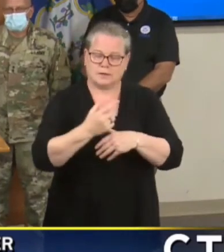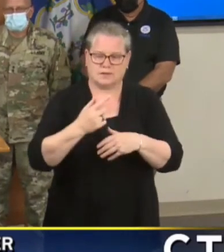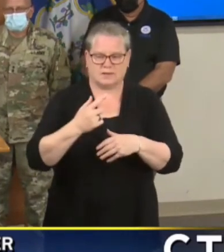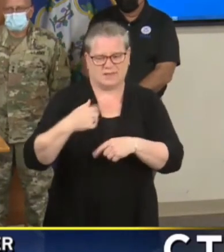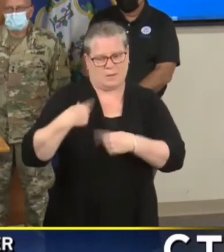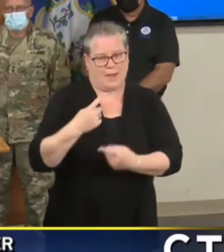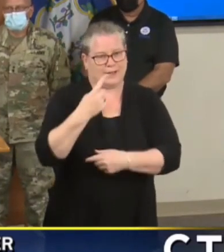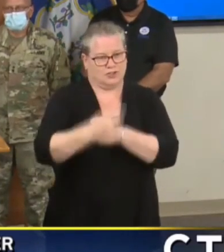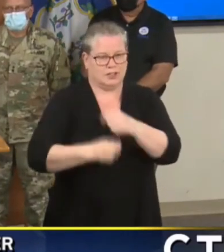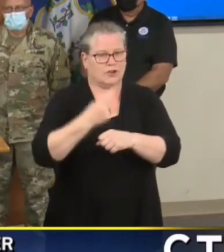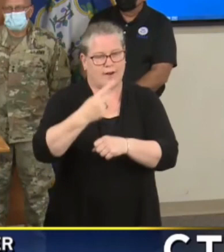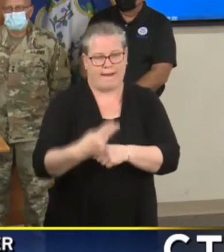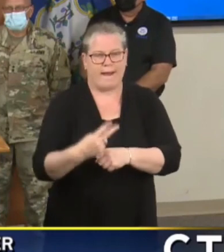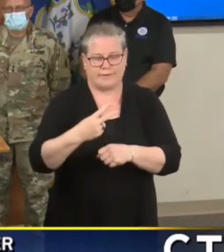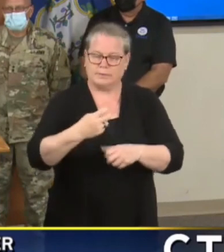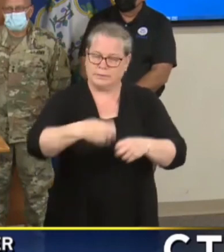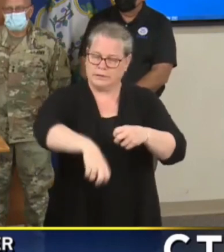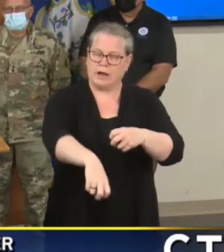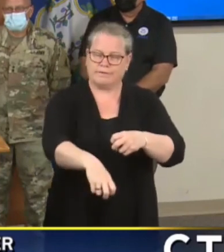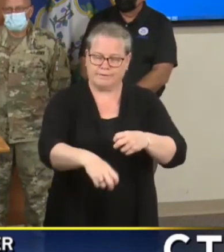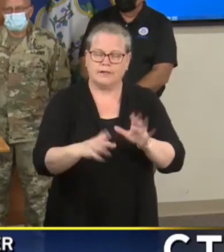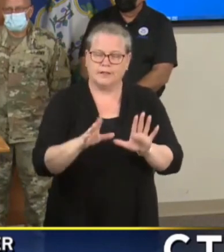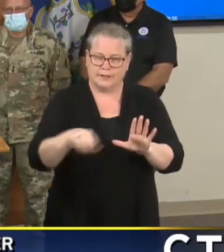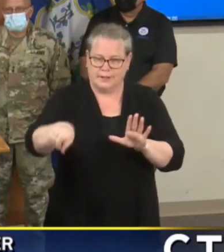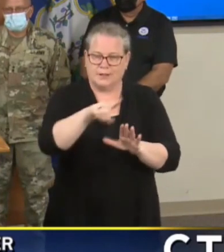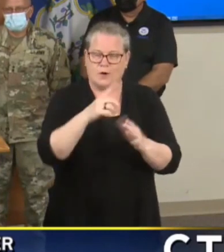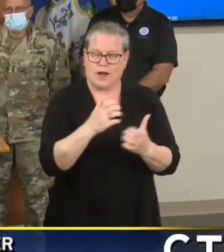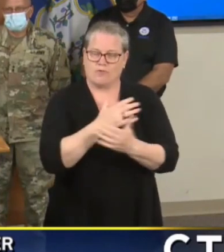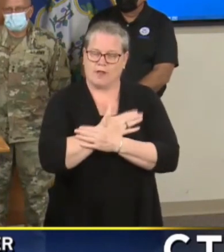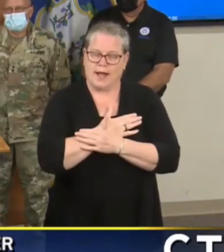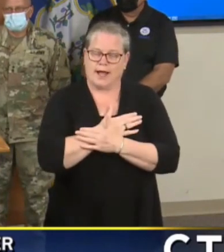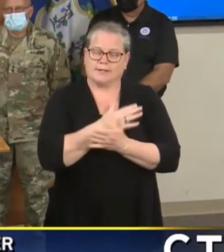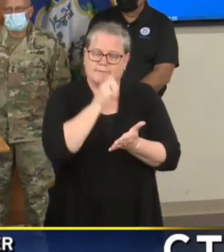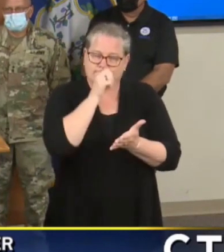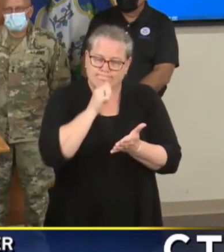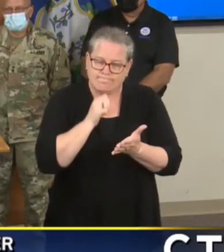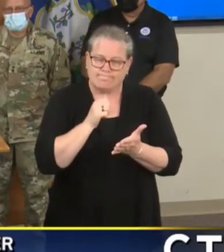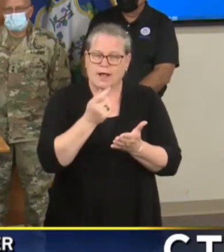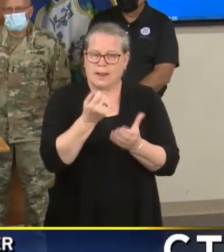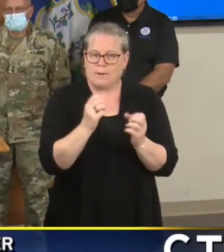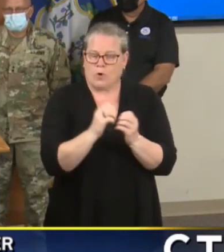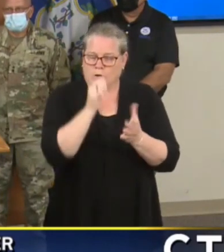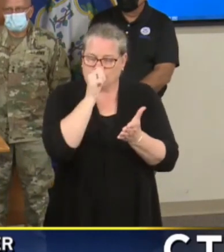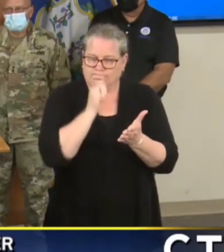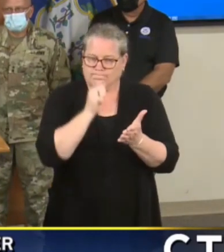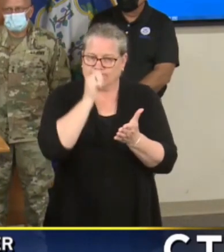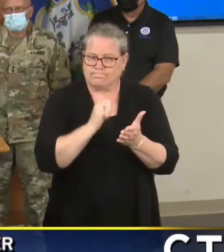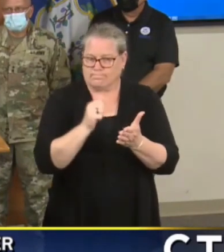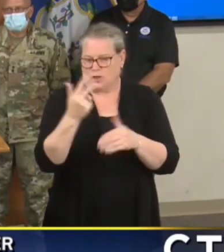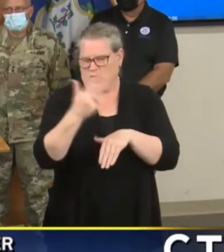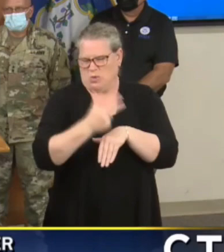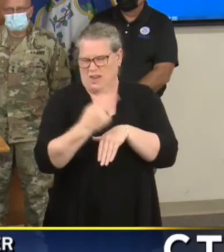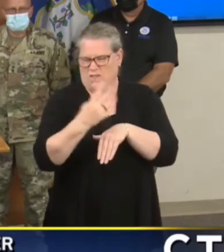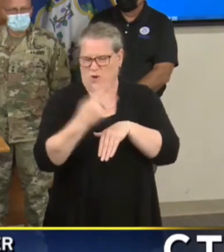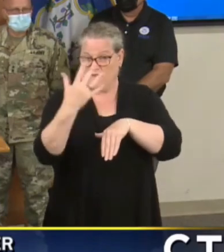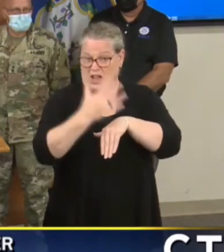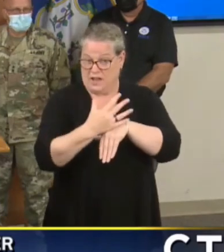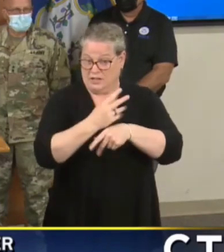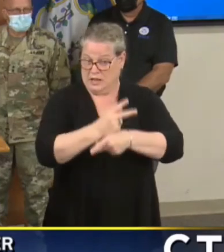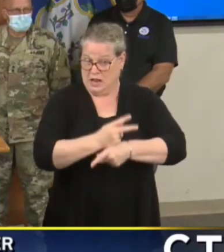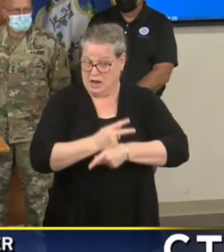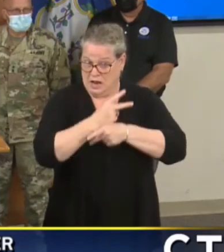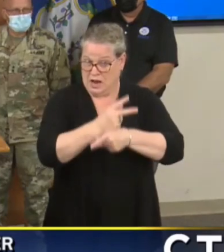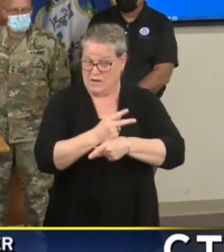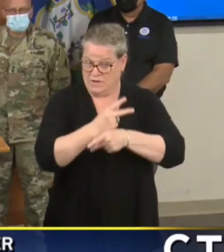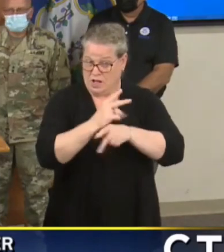year and a half. We've got a little bit more to go through. want you to really err on the side of caution for the next uh three, four, five days and uh